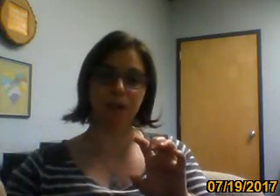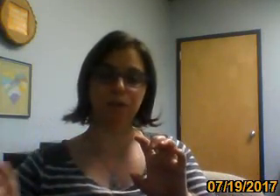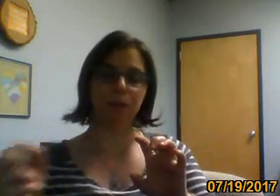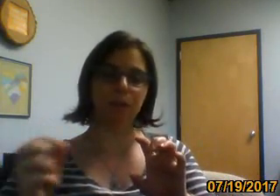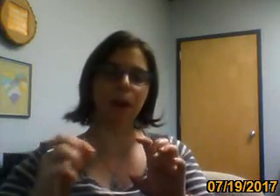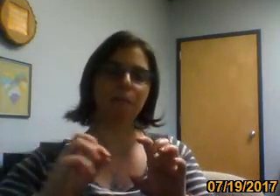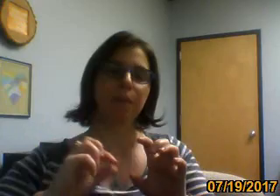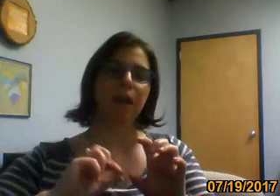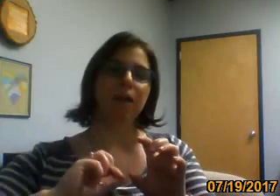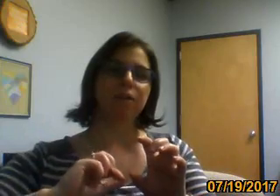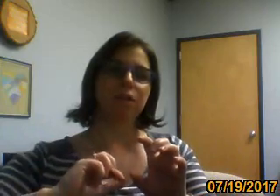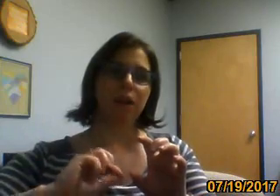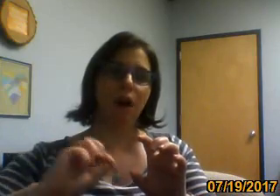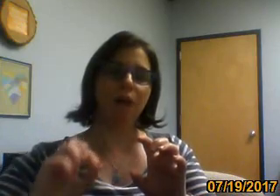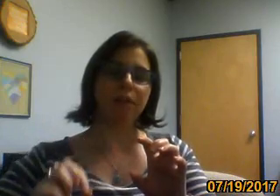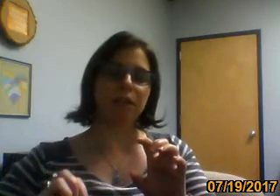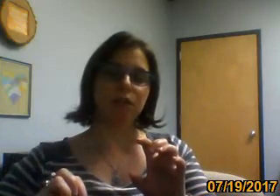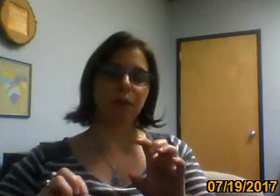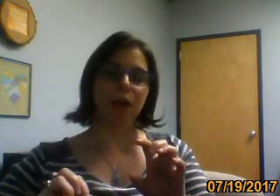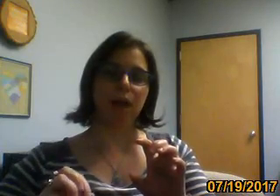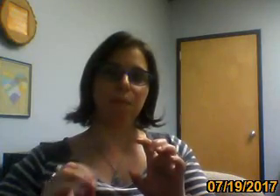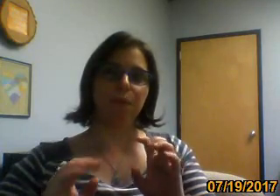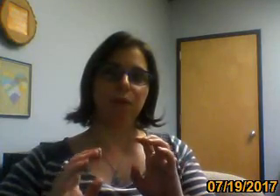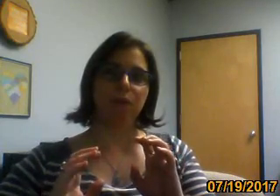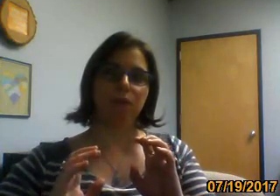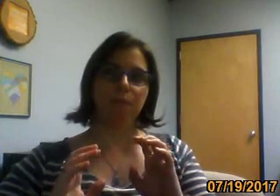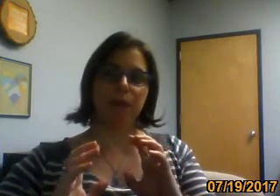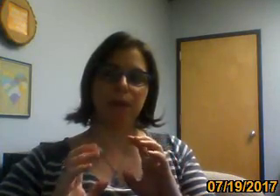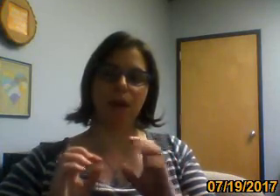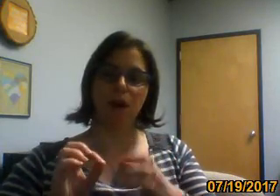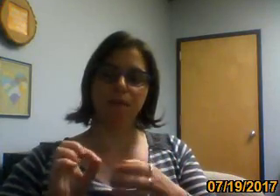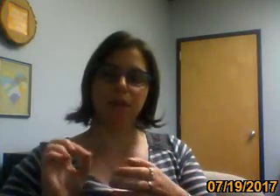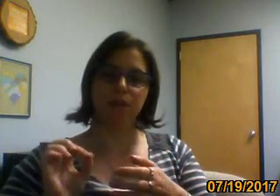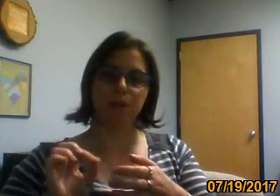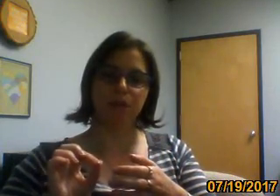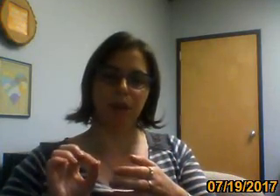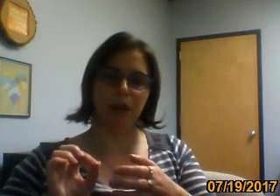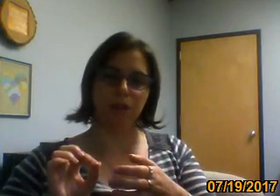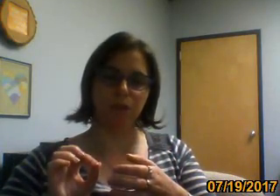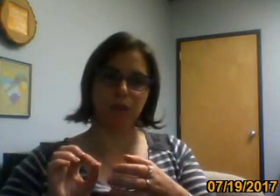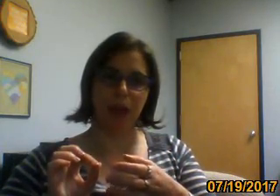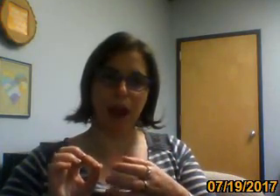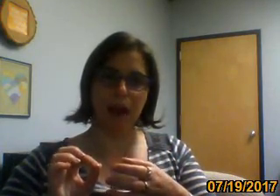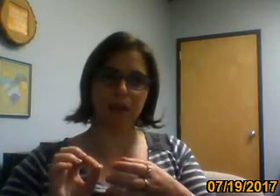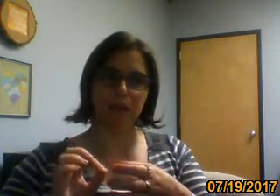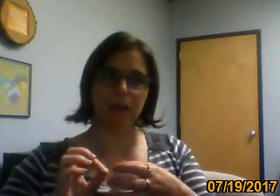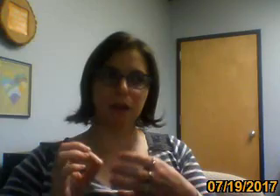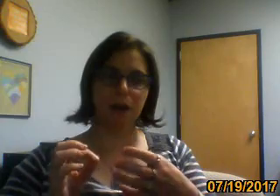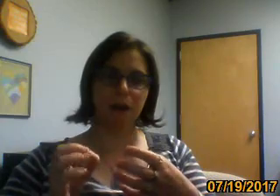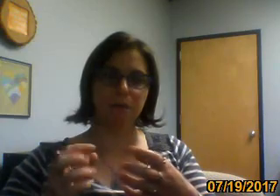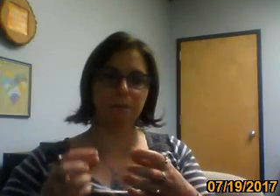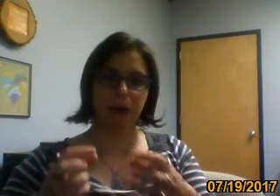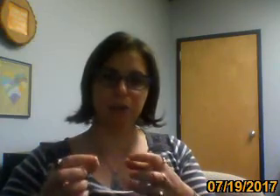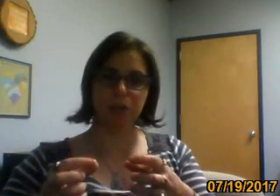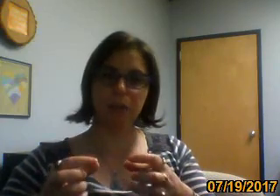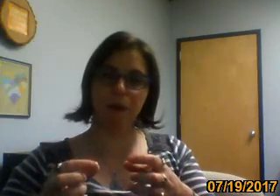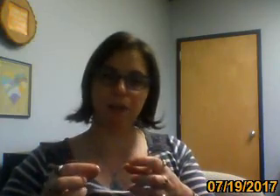carve into it. Right. So they carve into it, but the, but they carve into it so that you can add like a matchstick